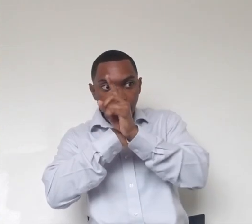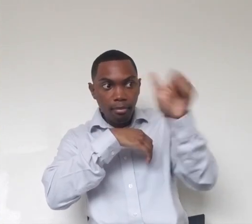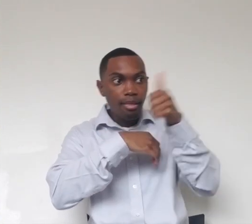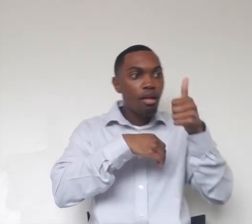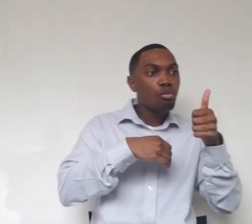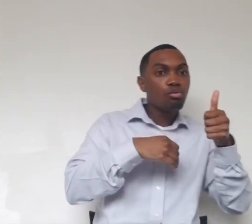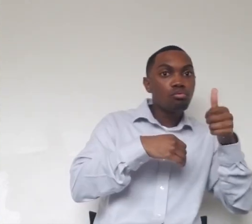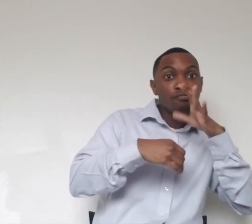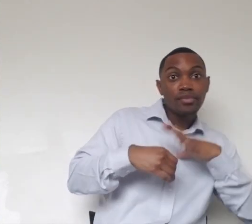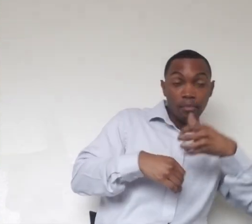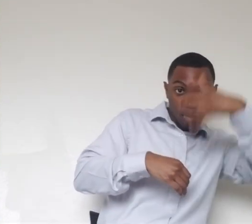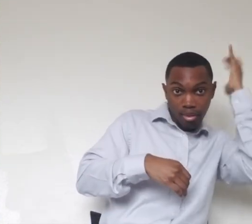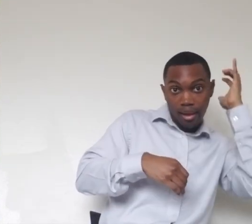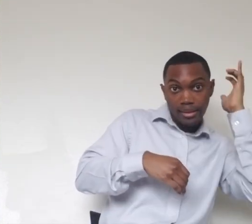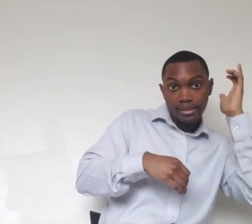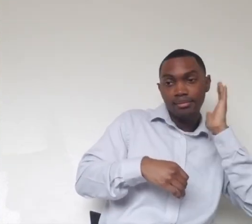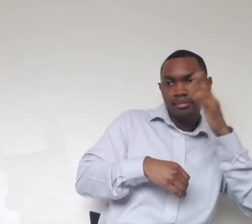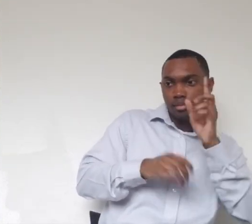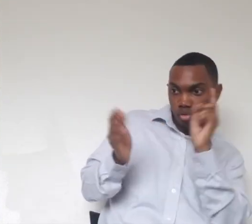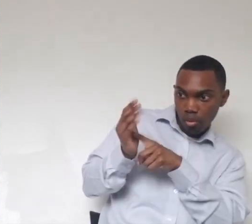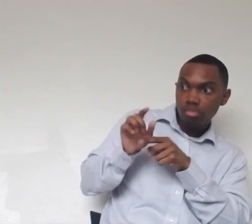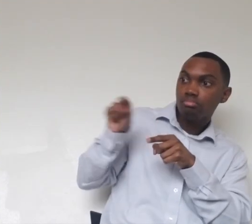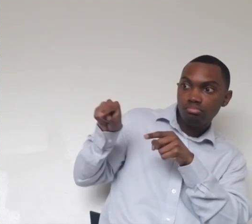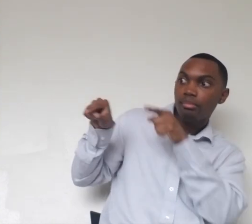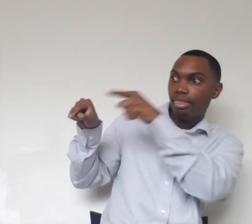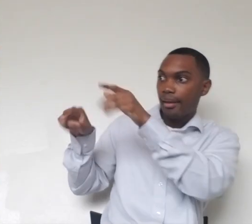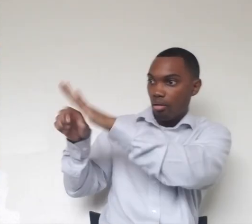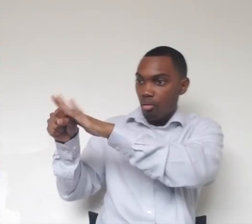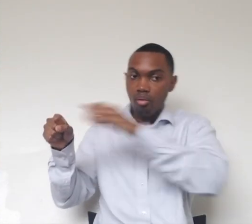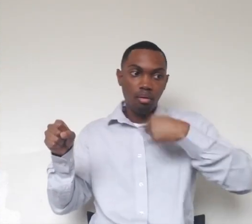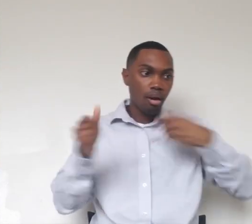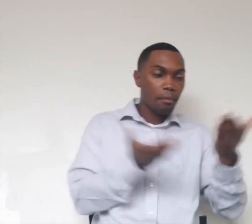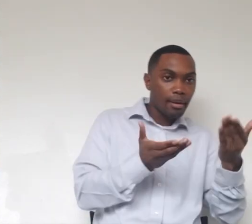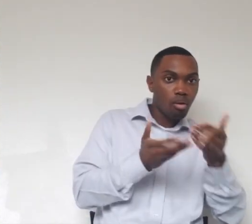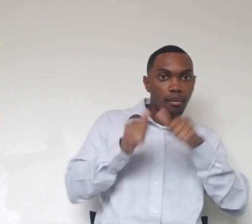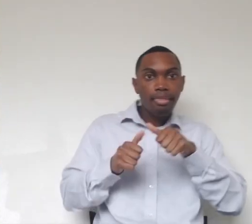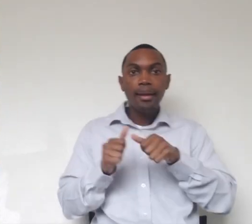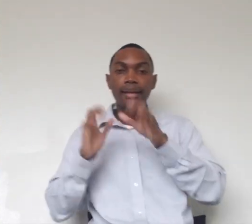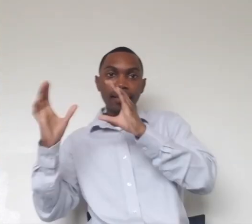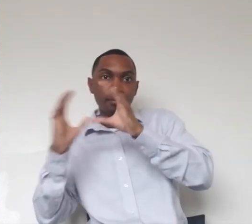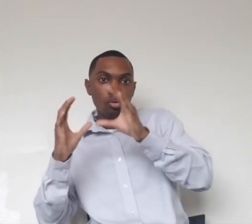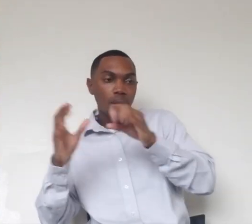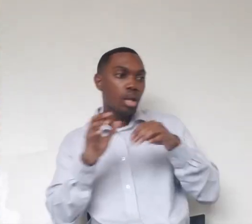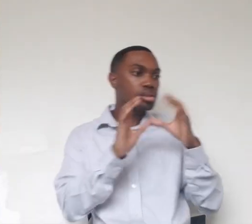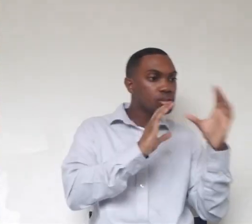signal their positions to one another and to kind of signal and communicate where they need their sister to go, where mom needs to go,